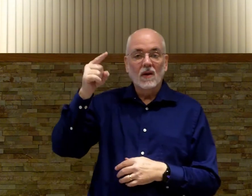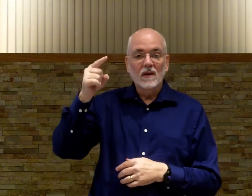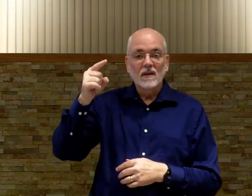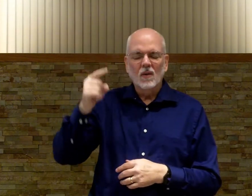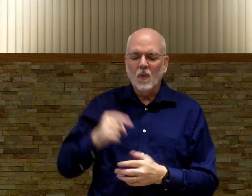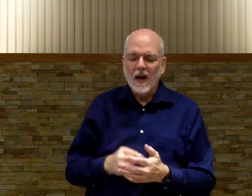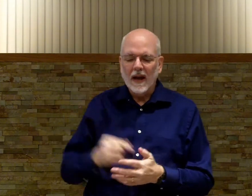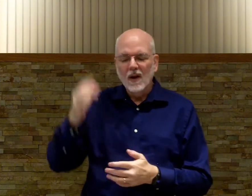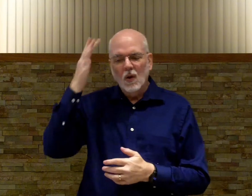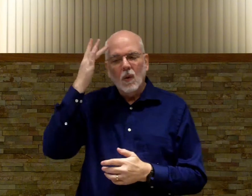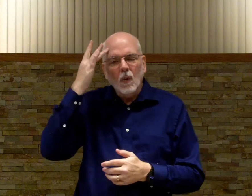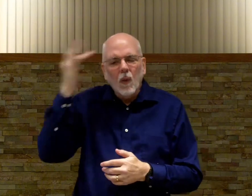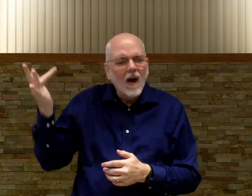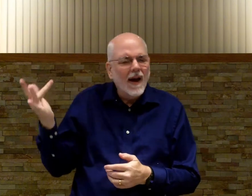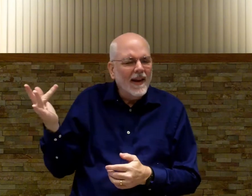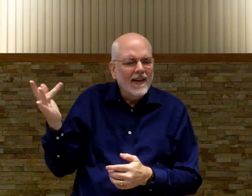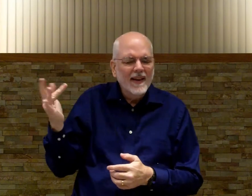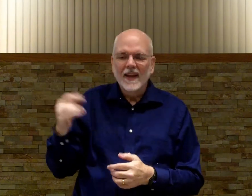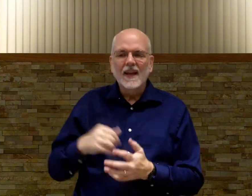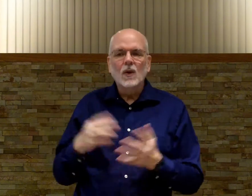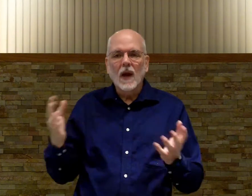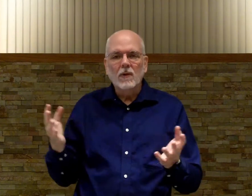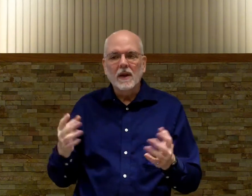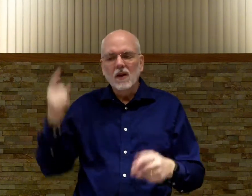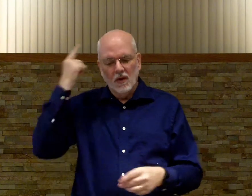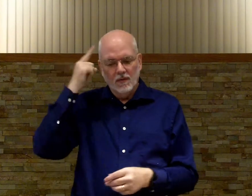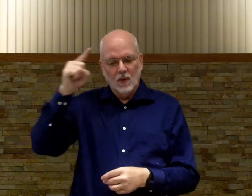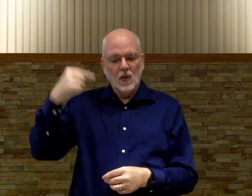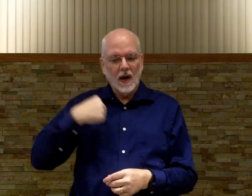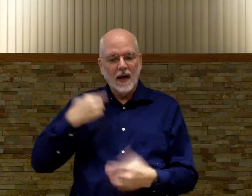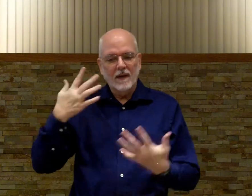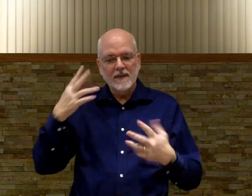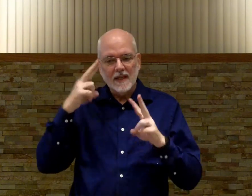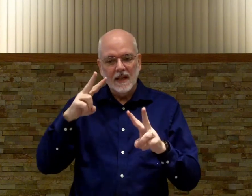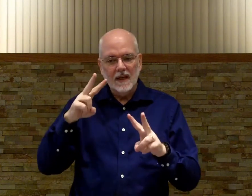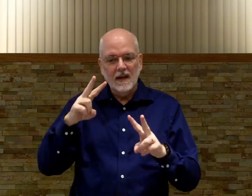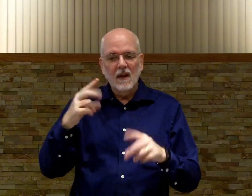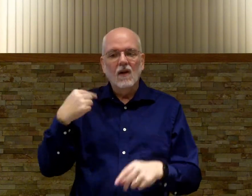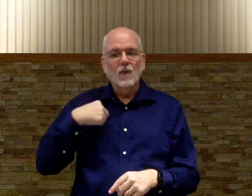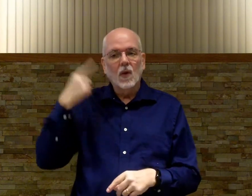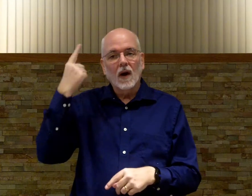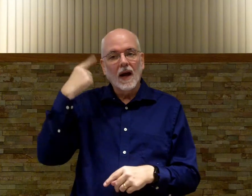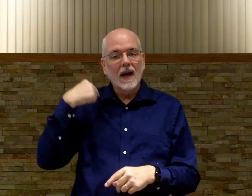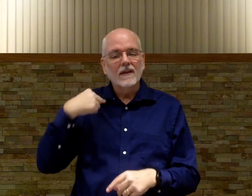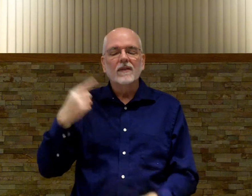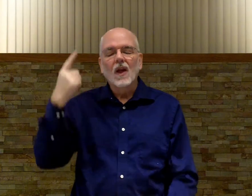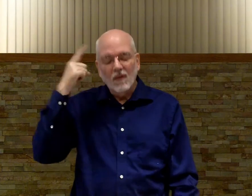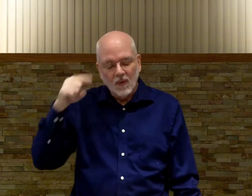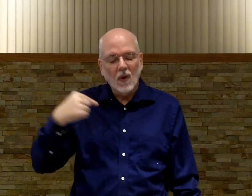why or why either way would be for i've seen or for